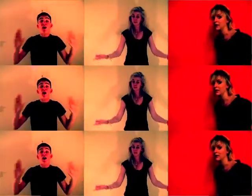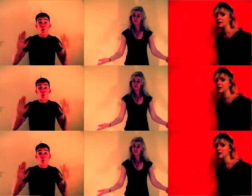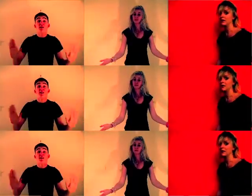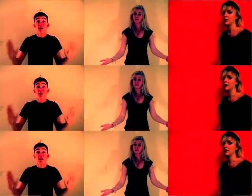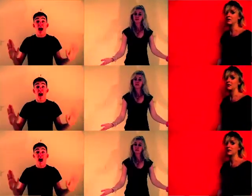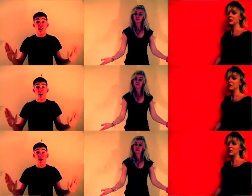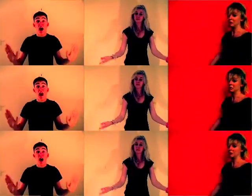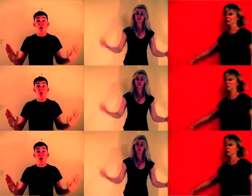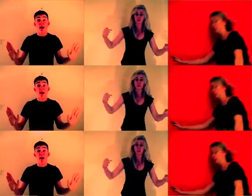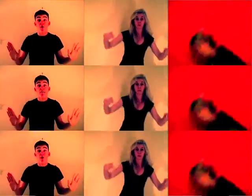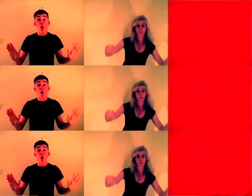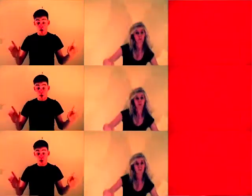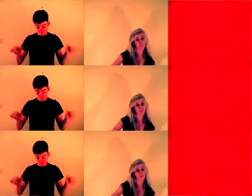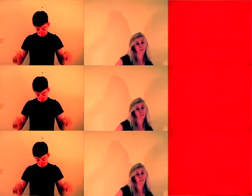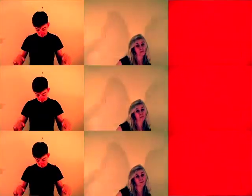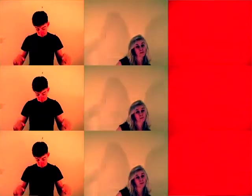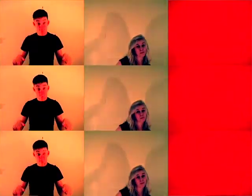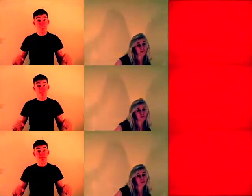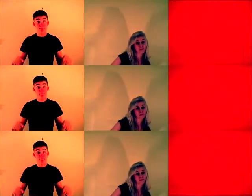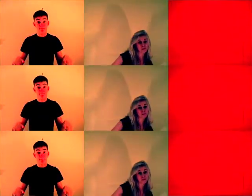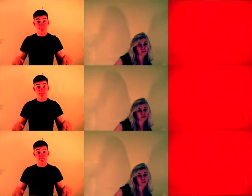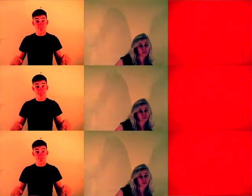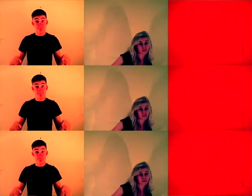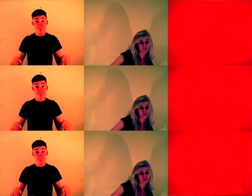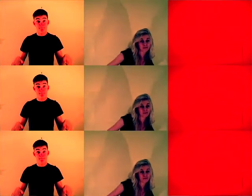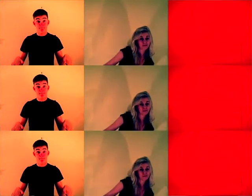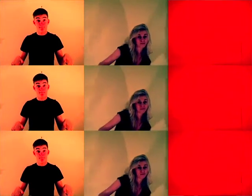how long do you stay down there for?